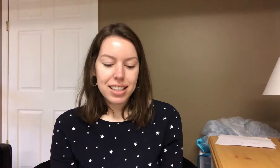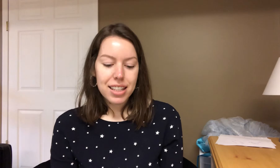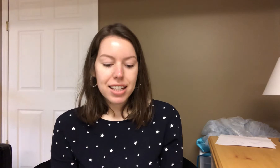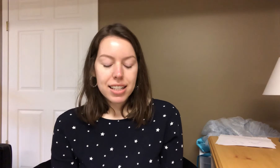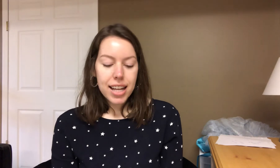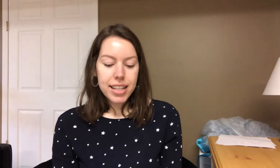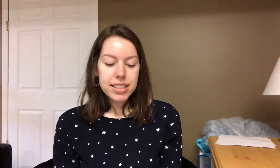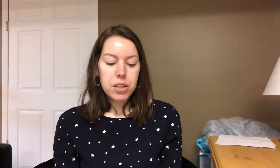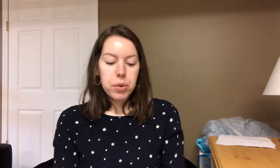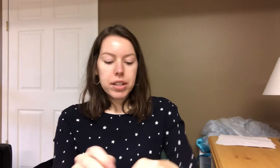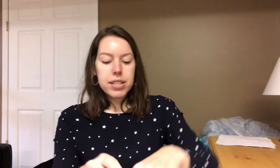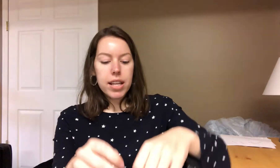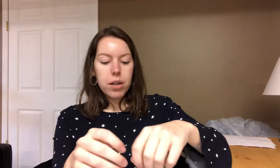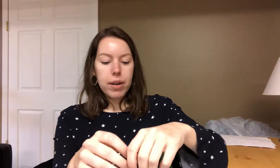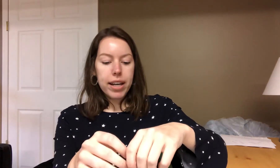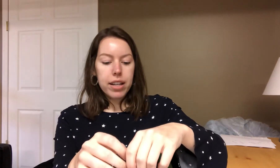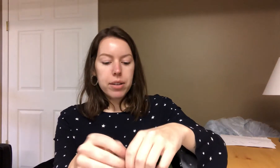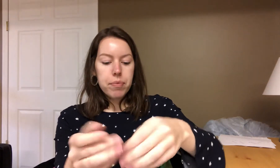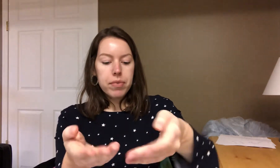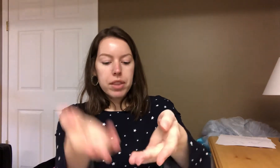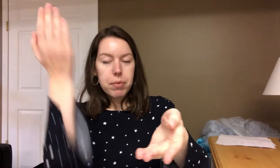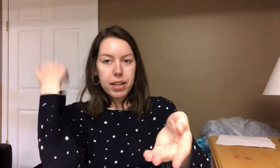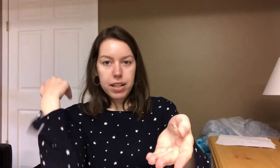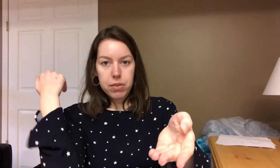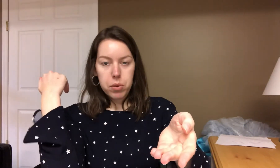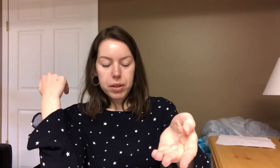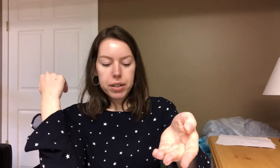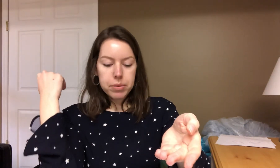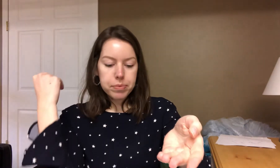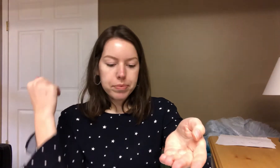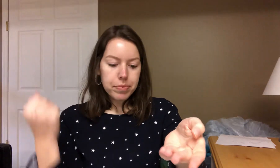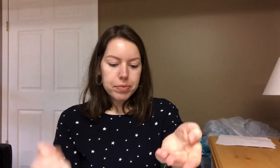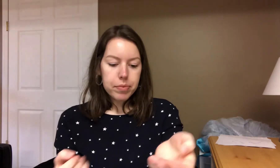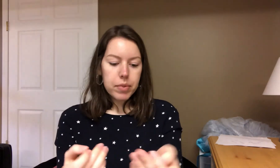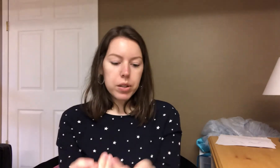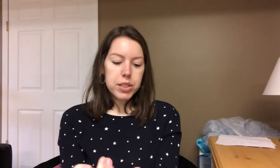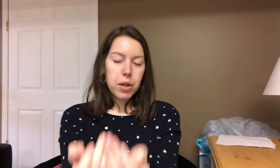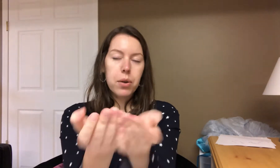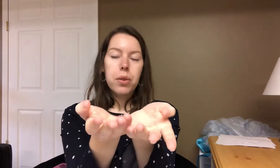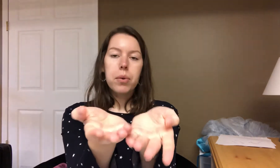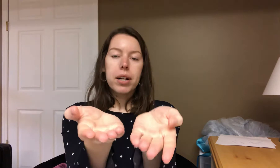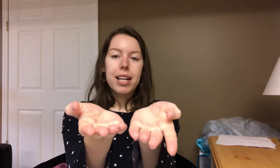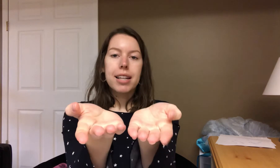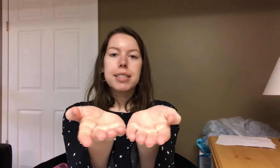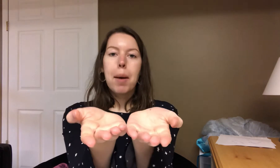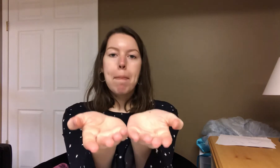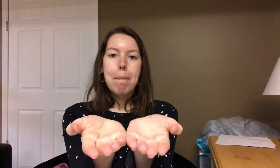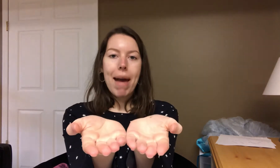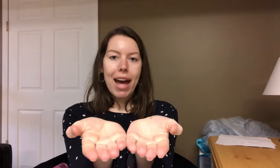Next we're gonna take away the beginning of the word. So the word is mad.